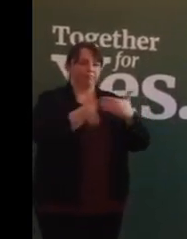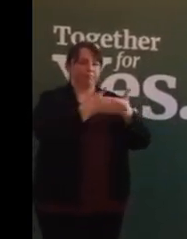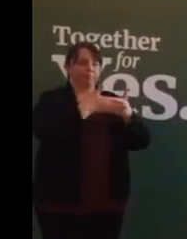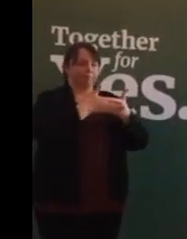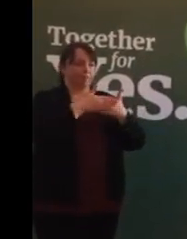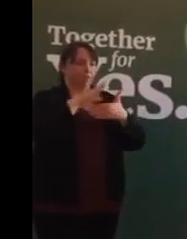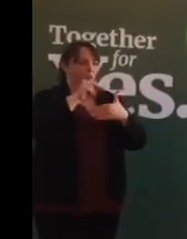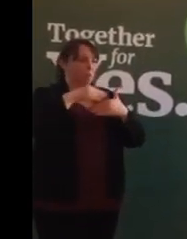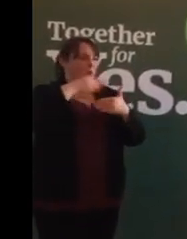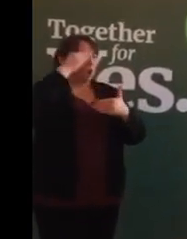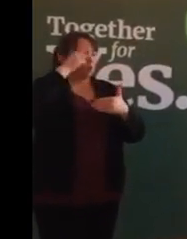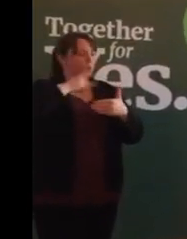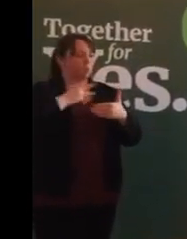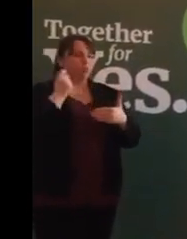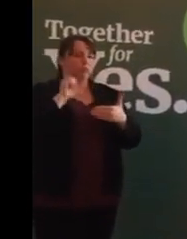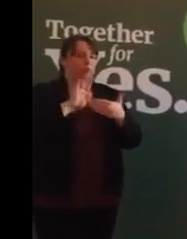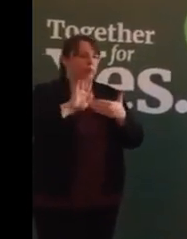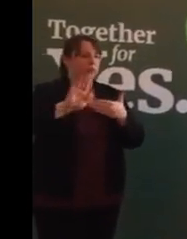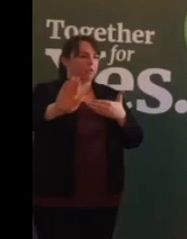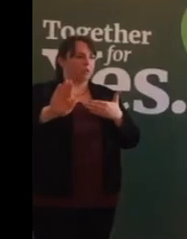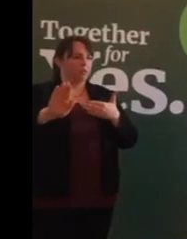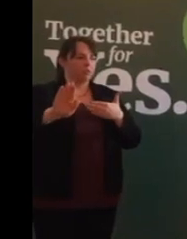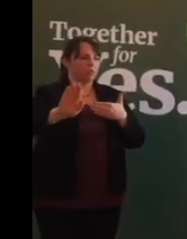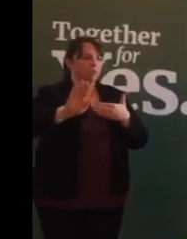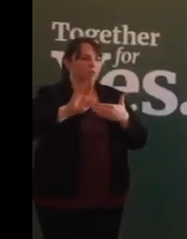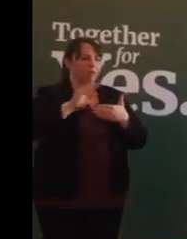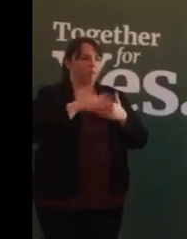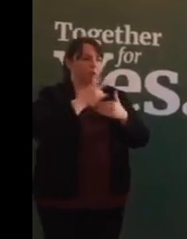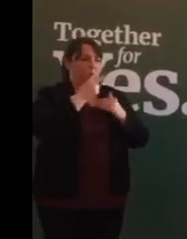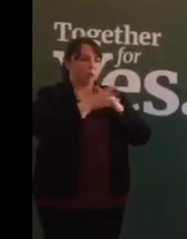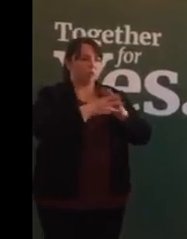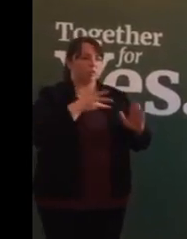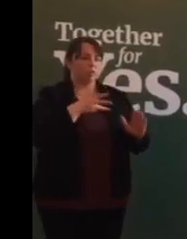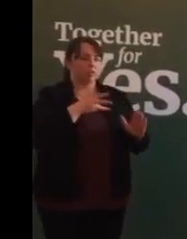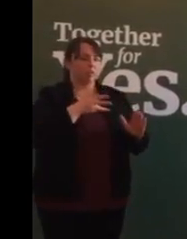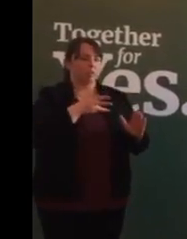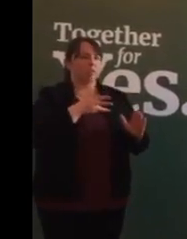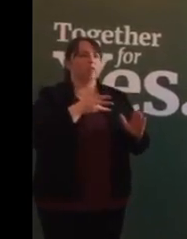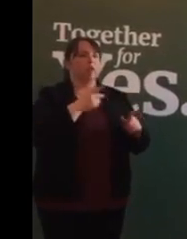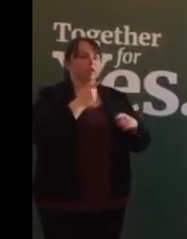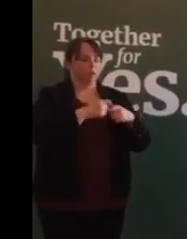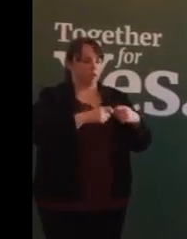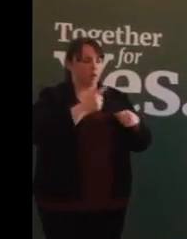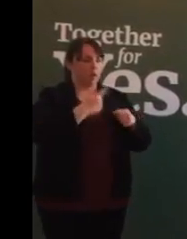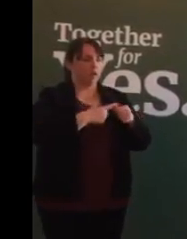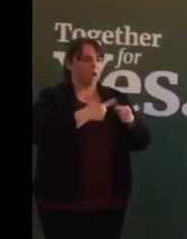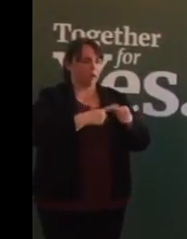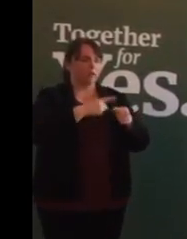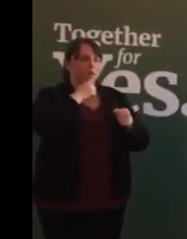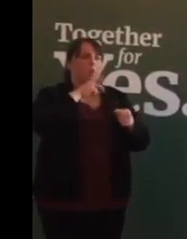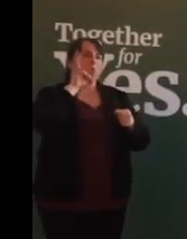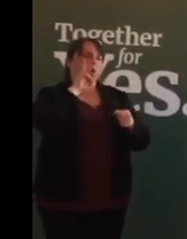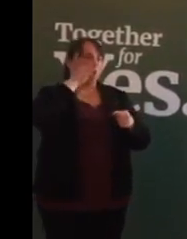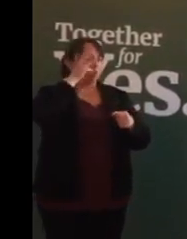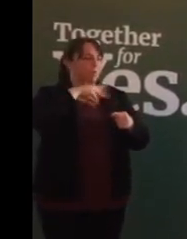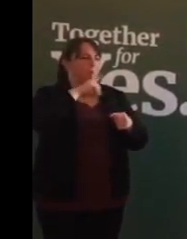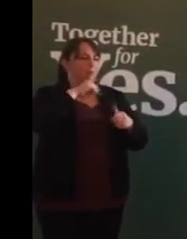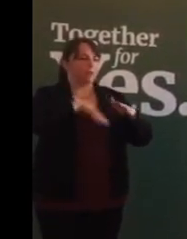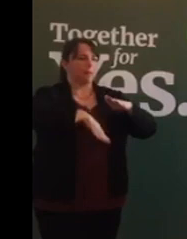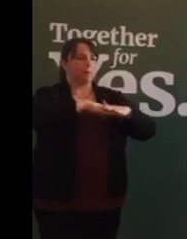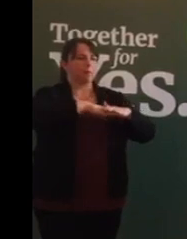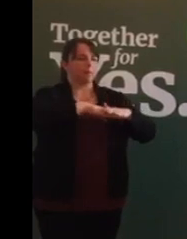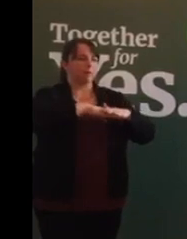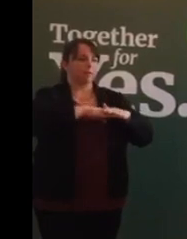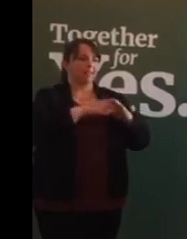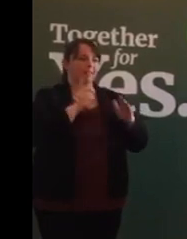Irish women recently for a period of two weeks. They then open them again on a limited basis. And